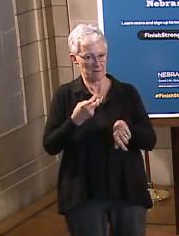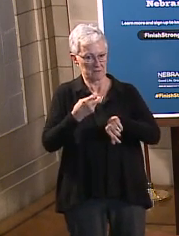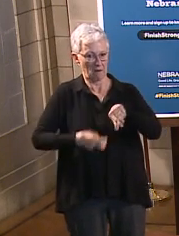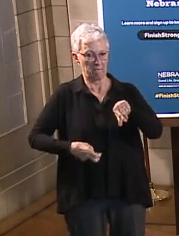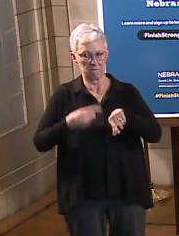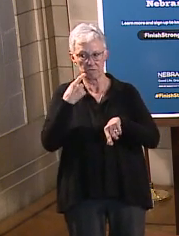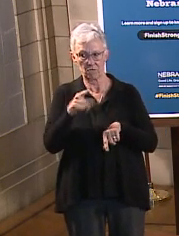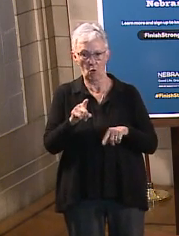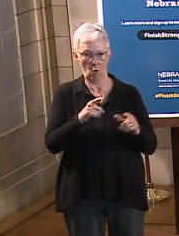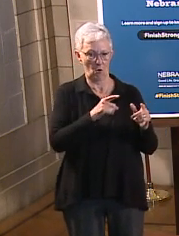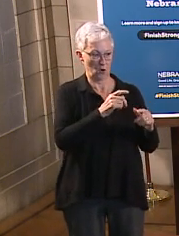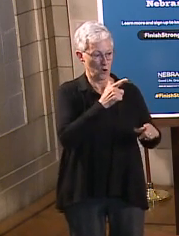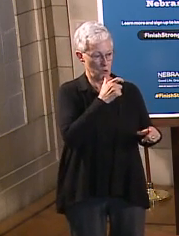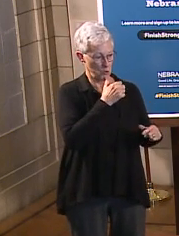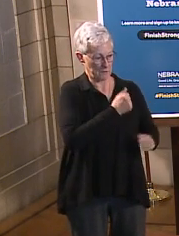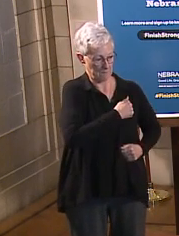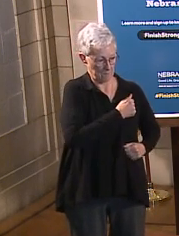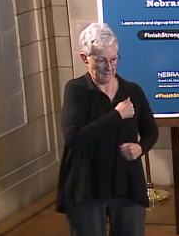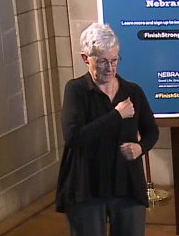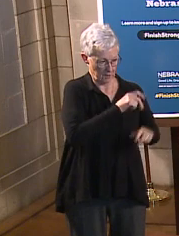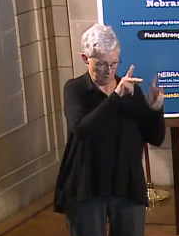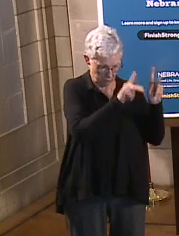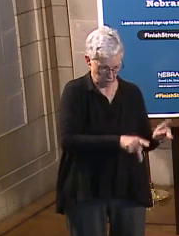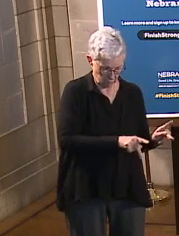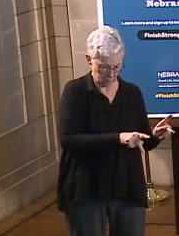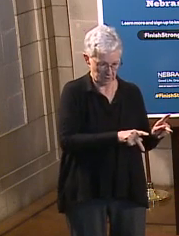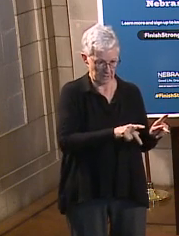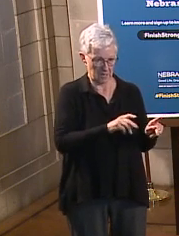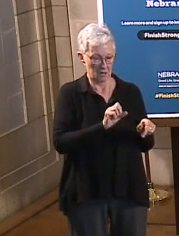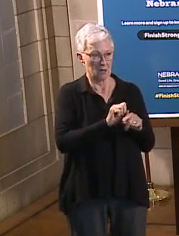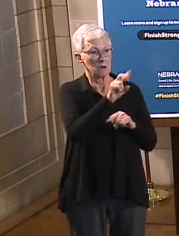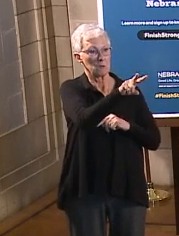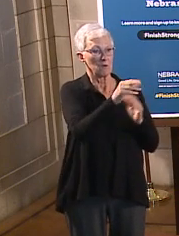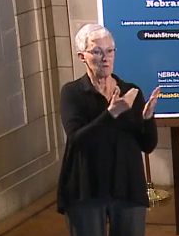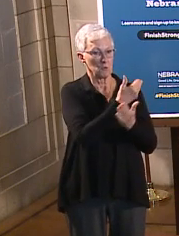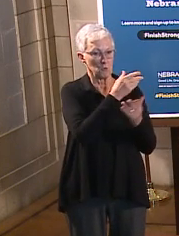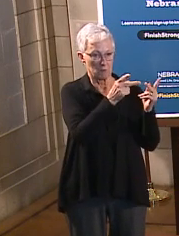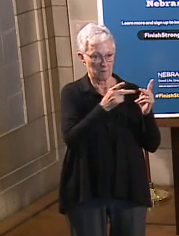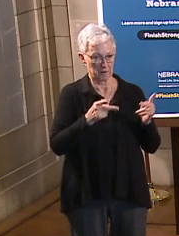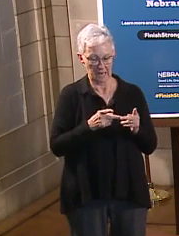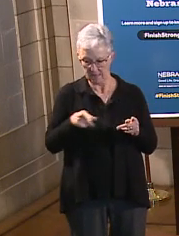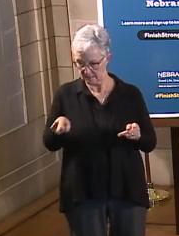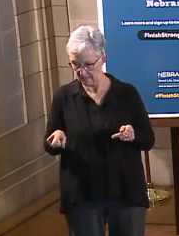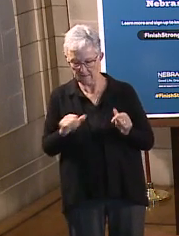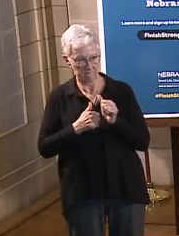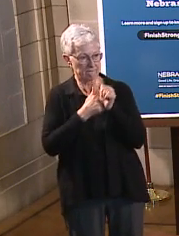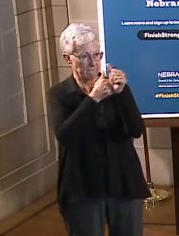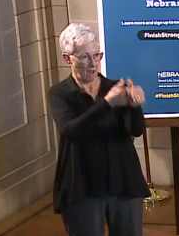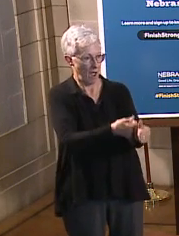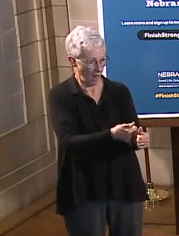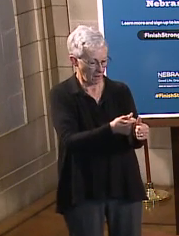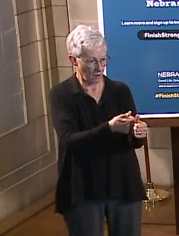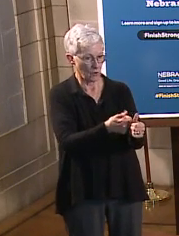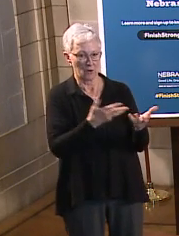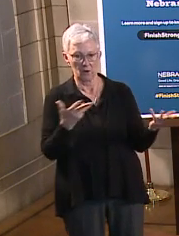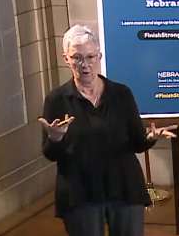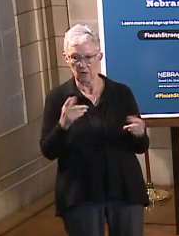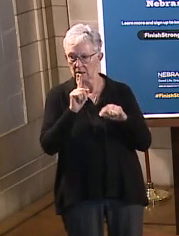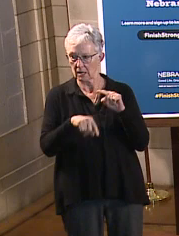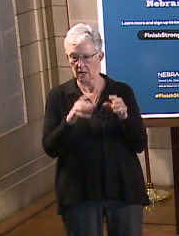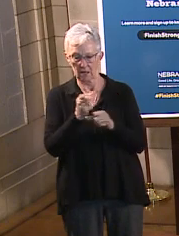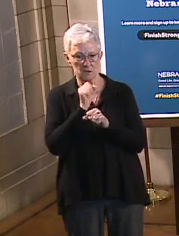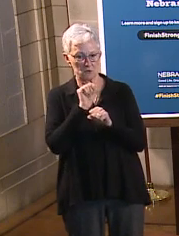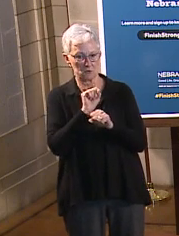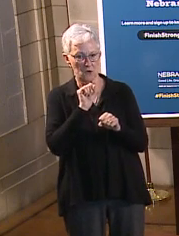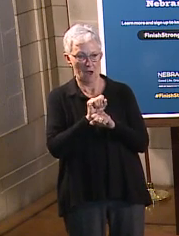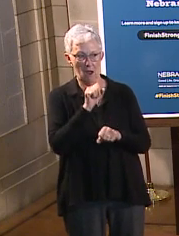careers when the active duty service member has a new assignment in a new geography. It's really disruptive to the family, um, when